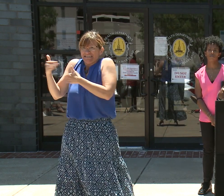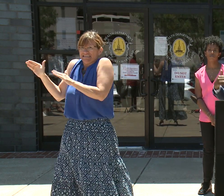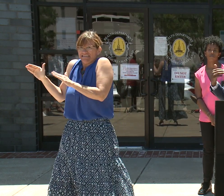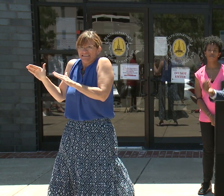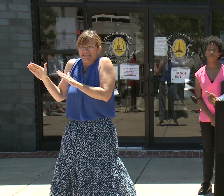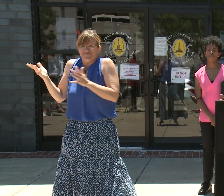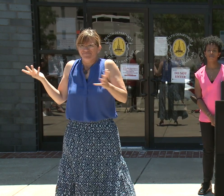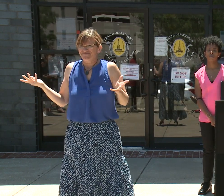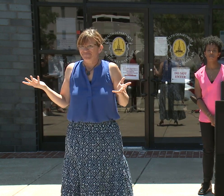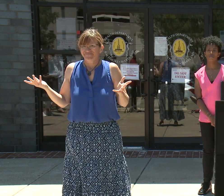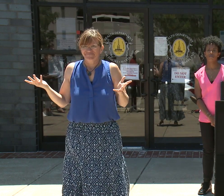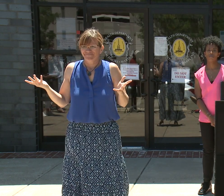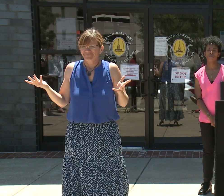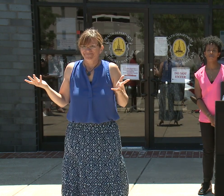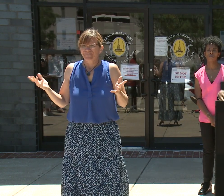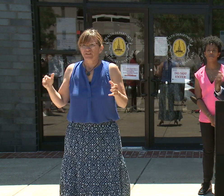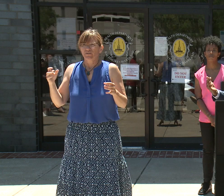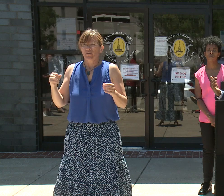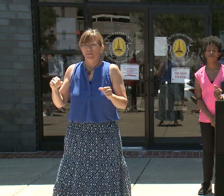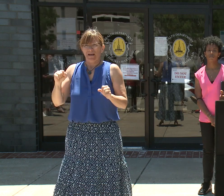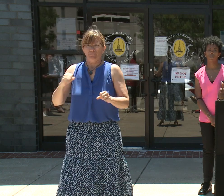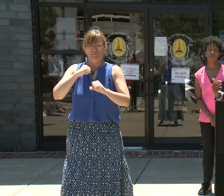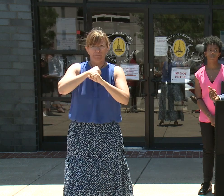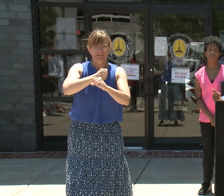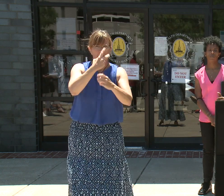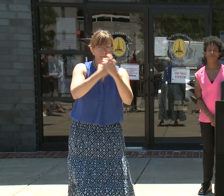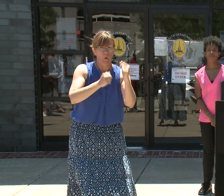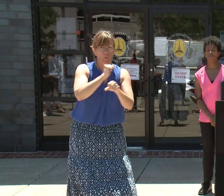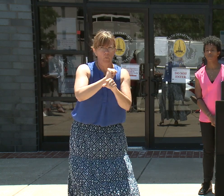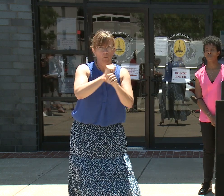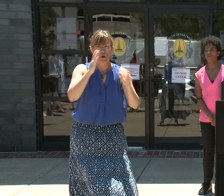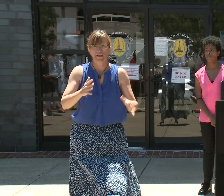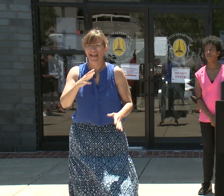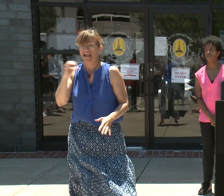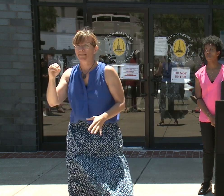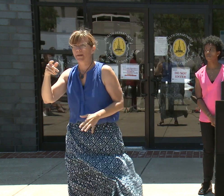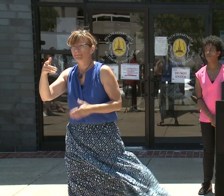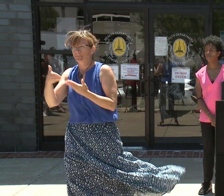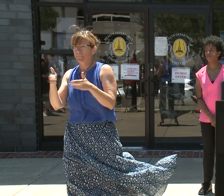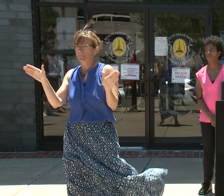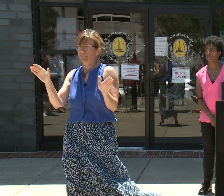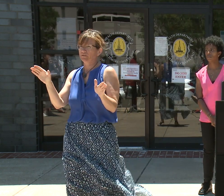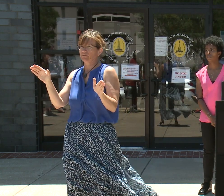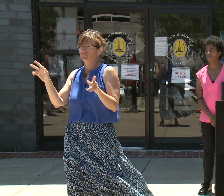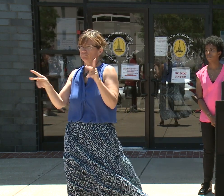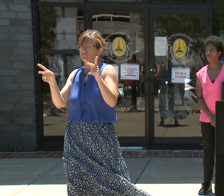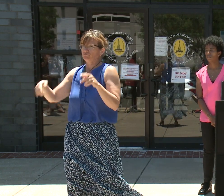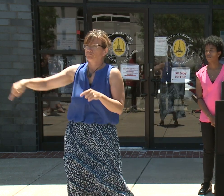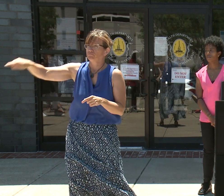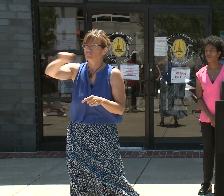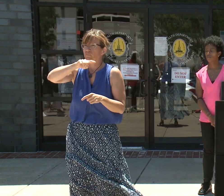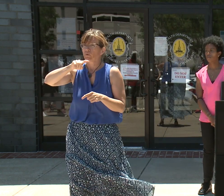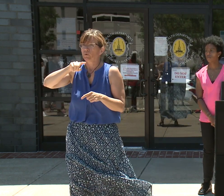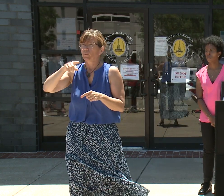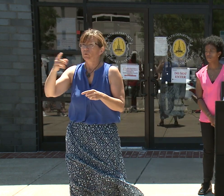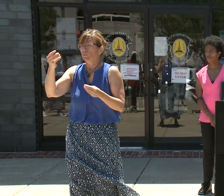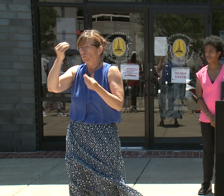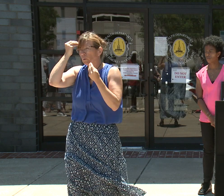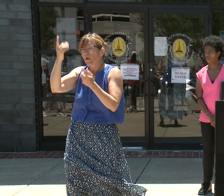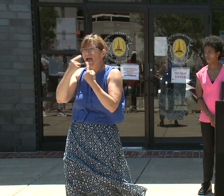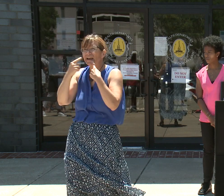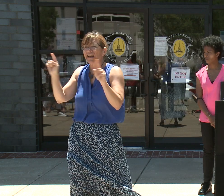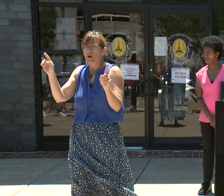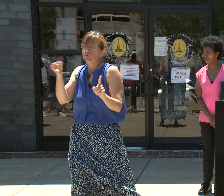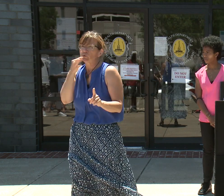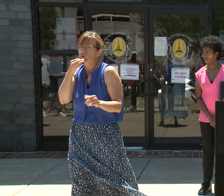protecting folks who are coming in to do things because we don't want to put our citizens at any risk. But we will be announcing it. Thank you. And I'm sorry, but you